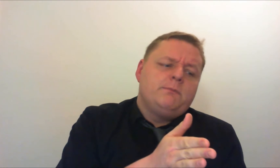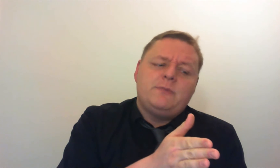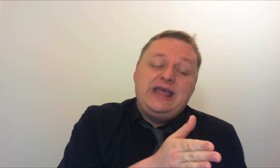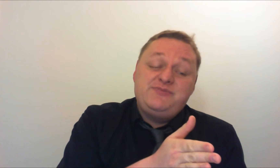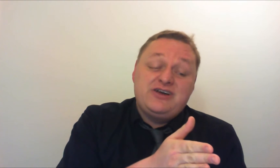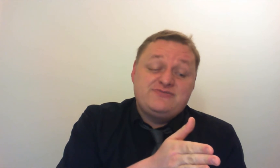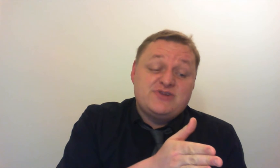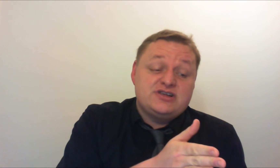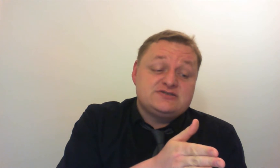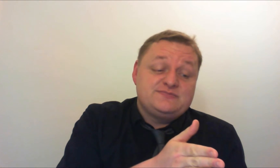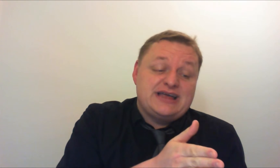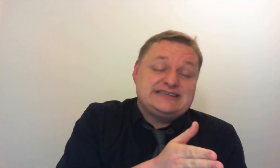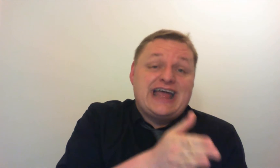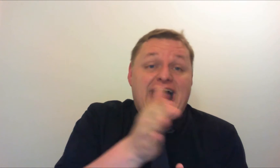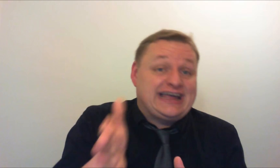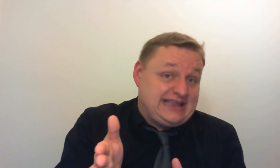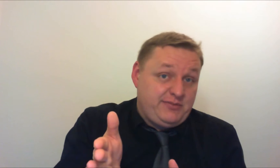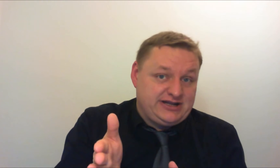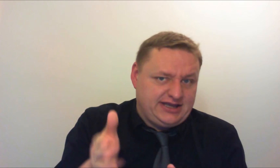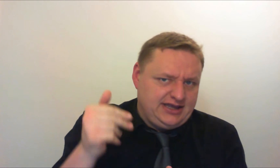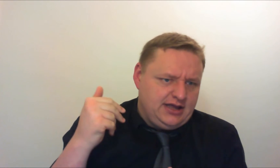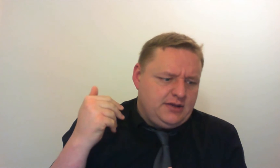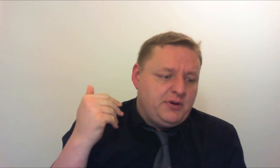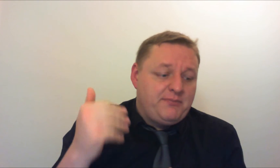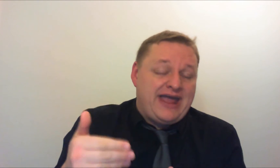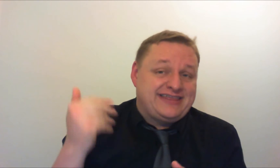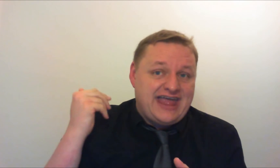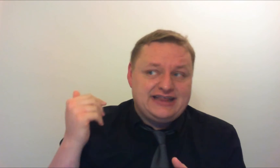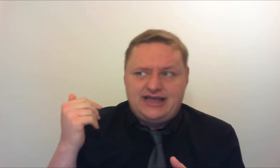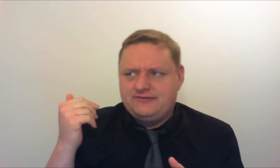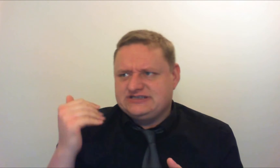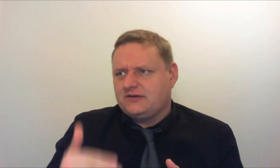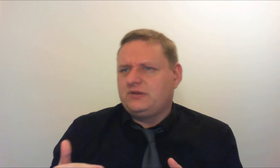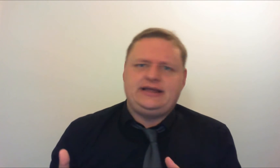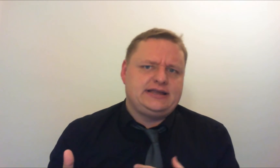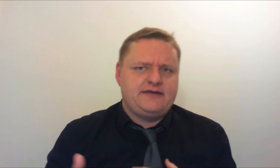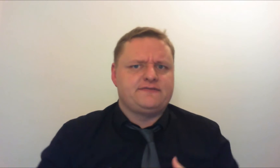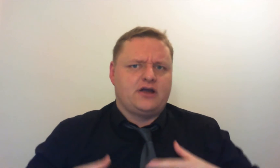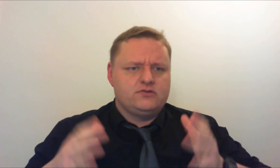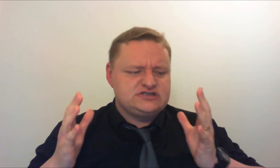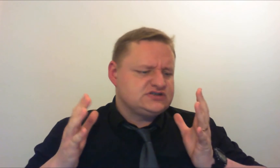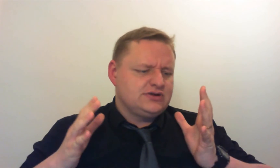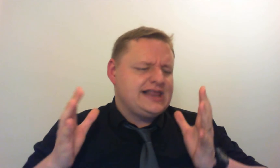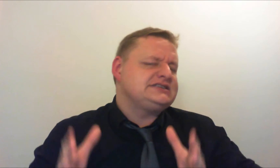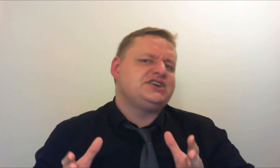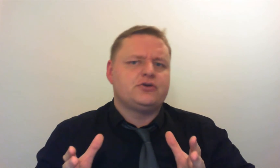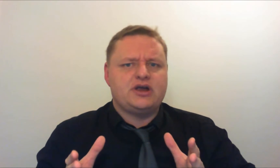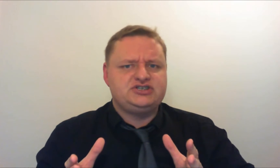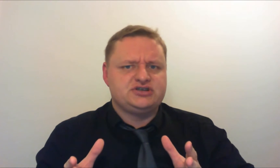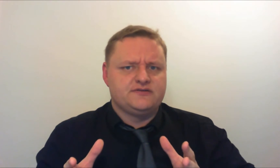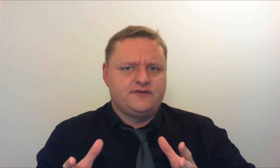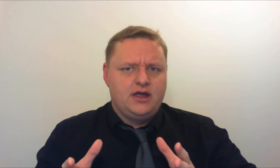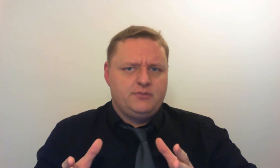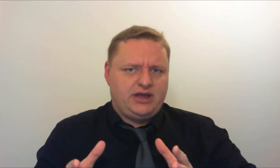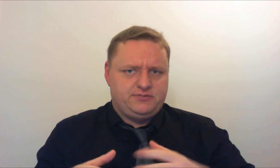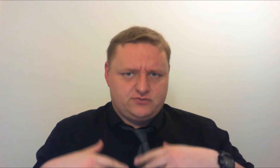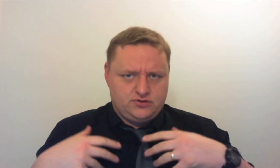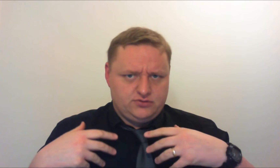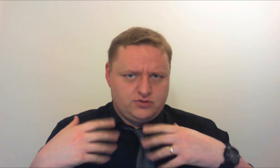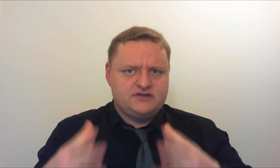bit earlier maybe I might have done better academically but back then it was completely different I was the sort of last generation of people